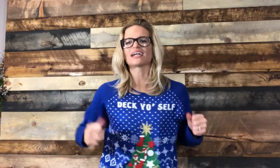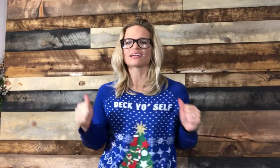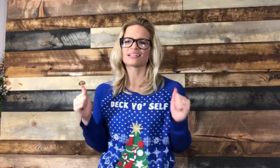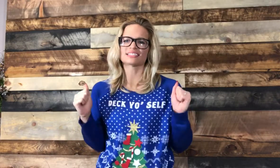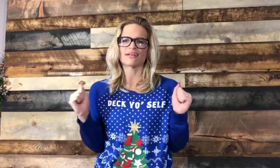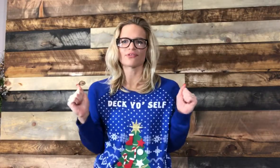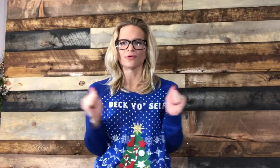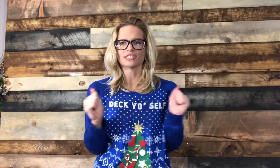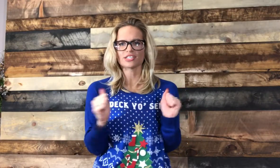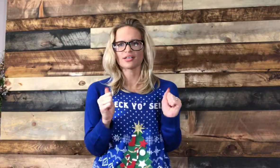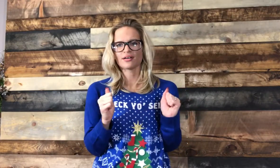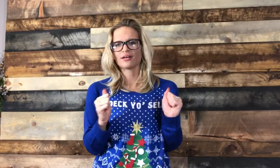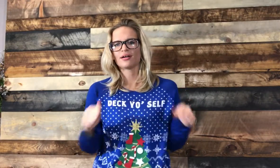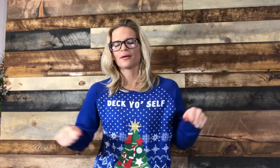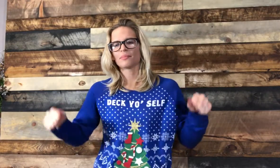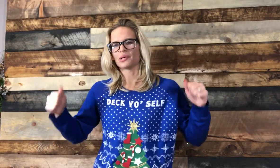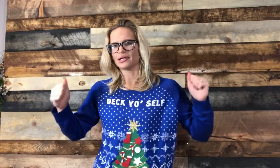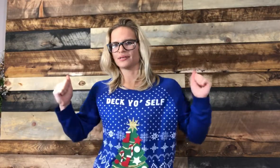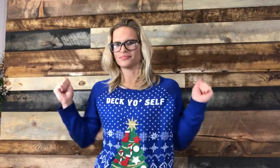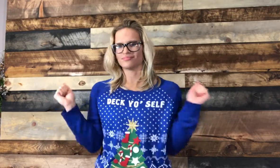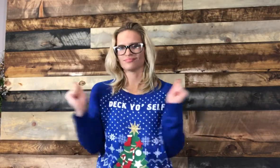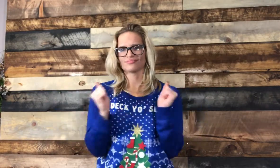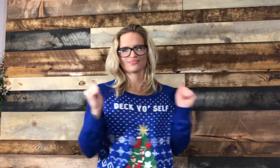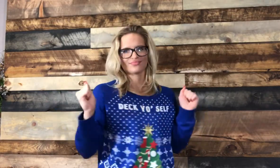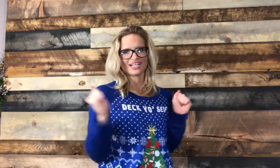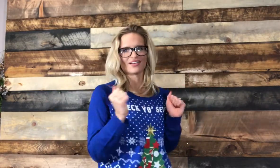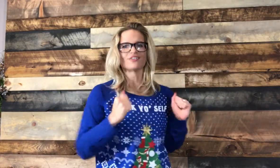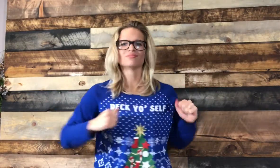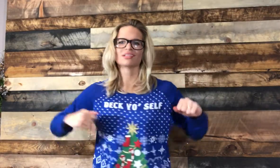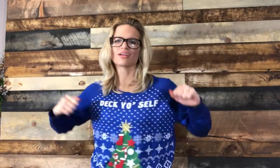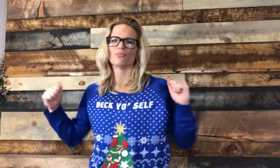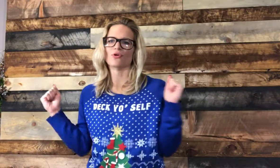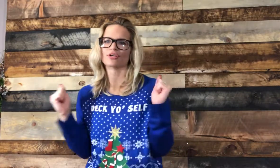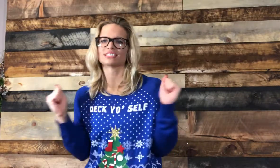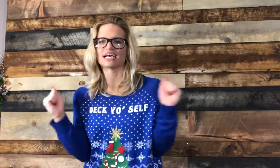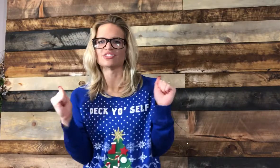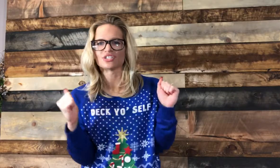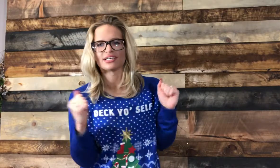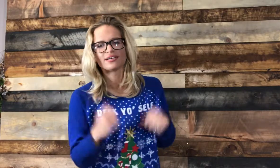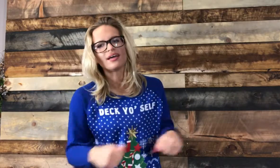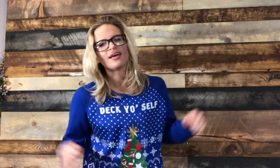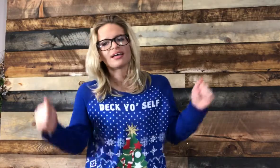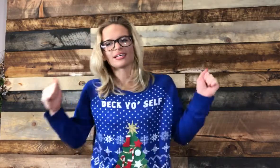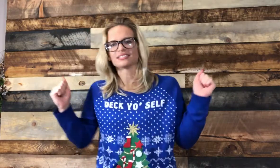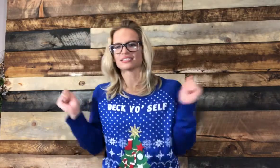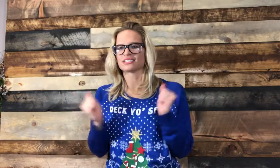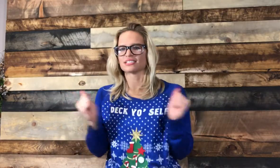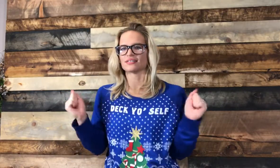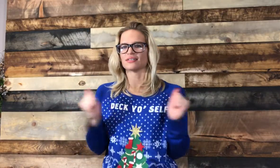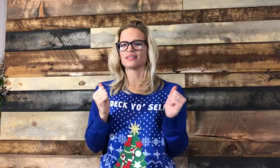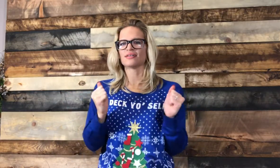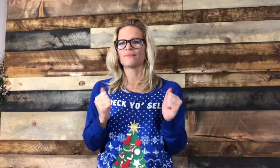kind of like the sign for winter. But. I don't know. A little more exaggerated. Gets a chillin'.